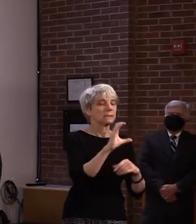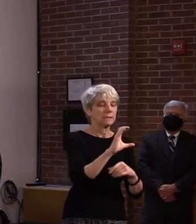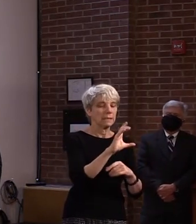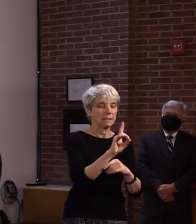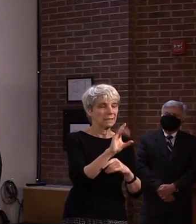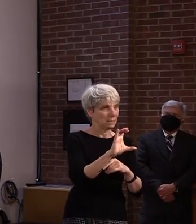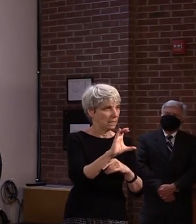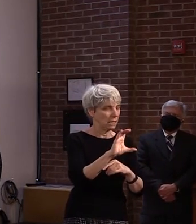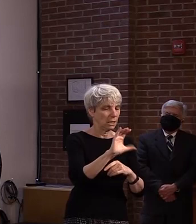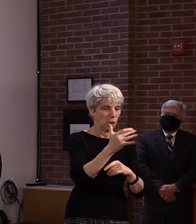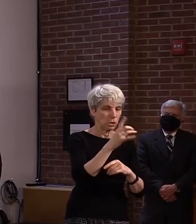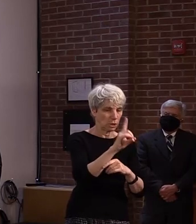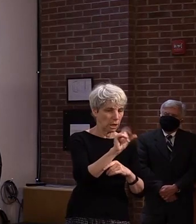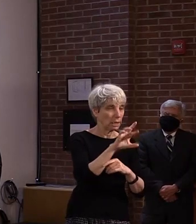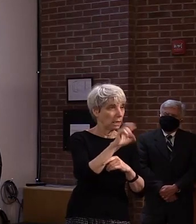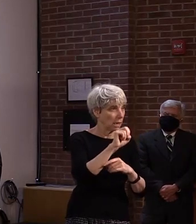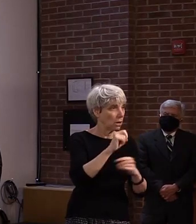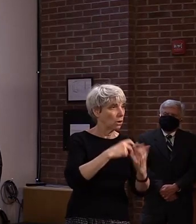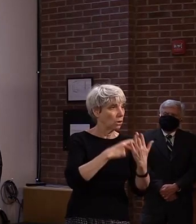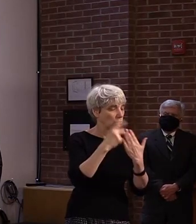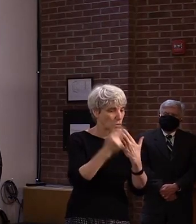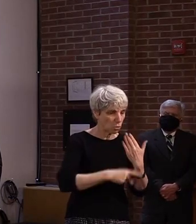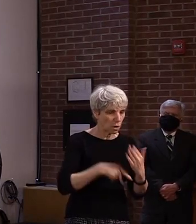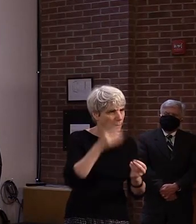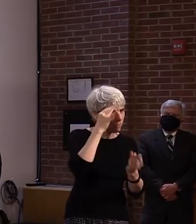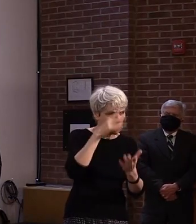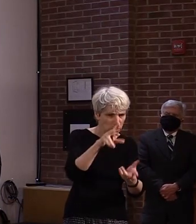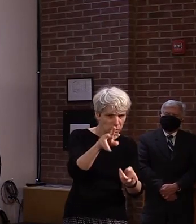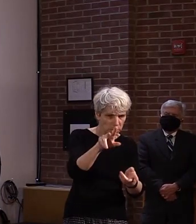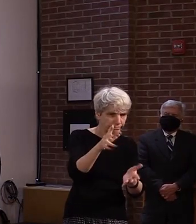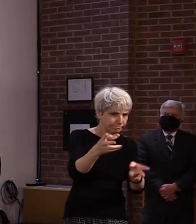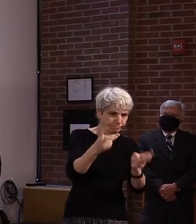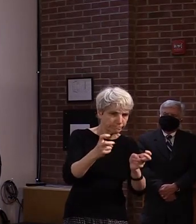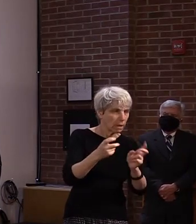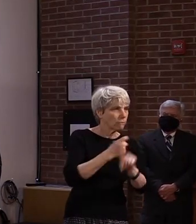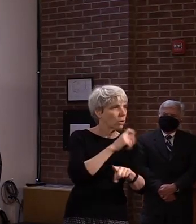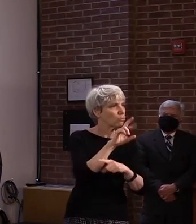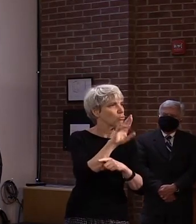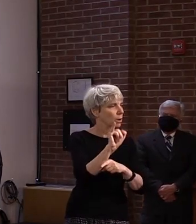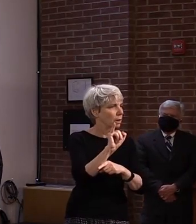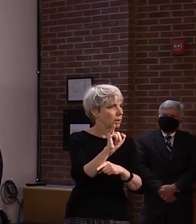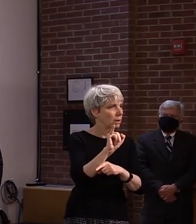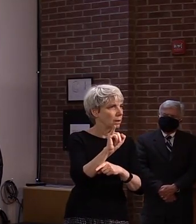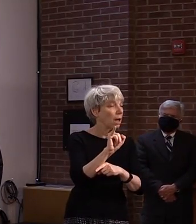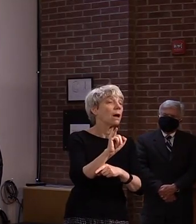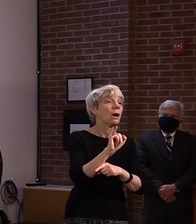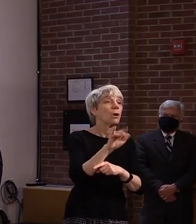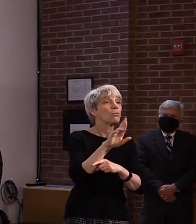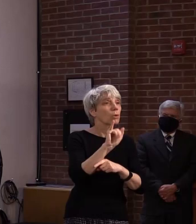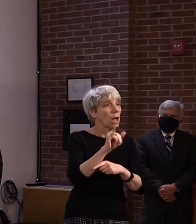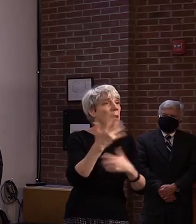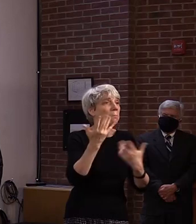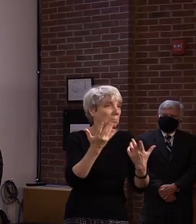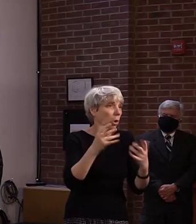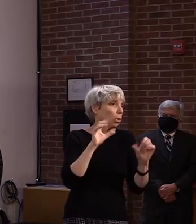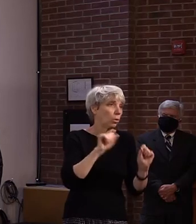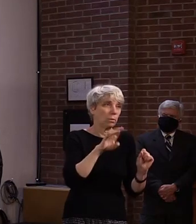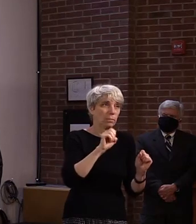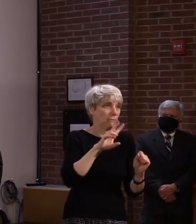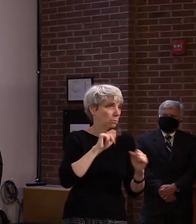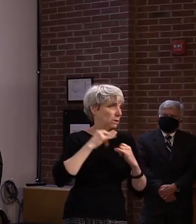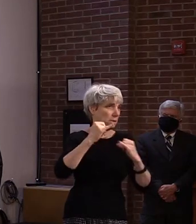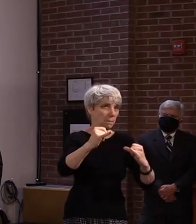that involves the state of Rhode Island, but could have just as easily represented Vermont. This